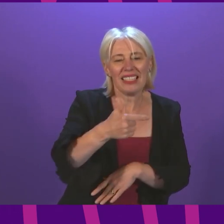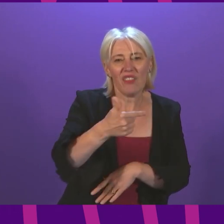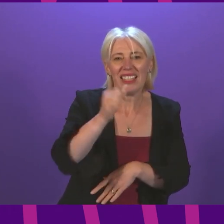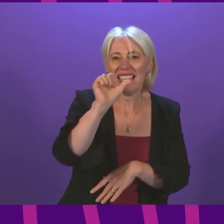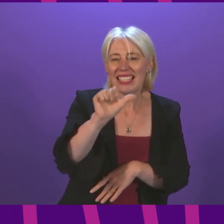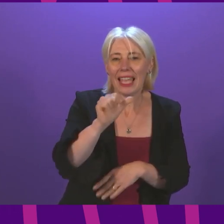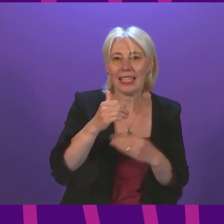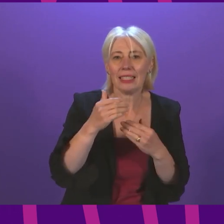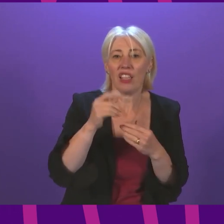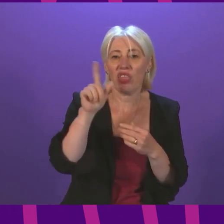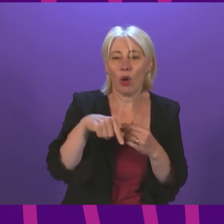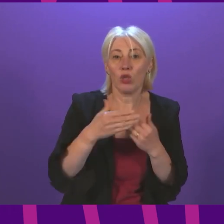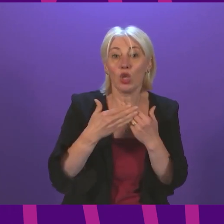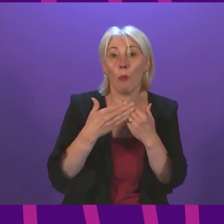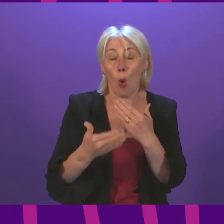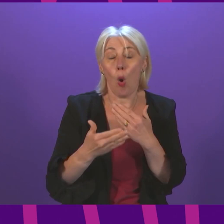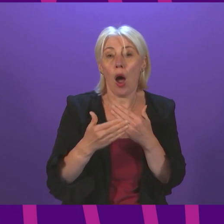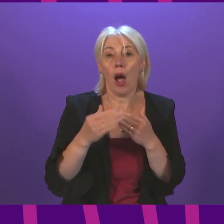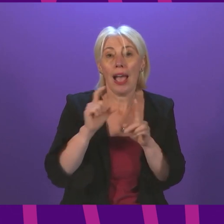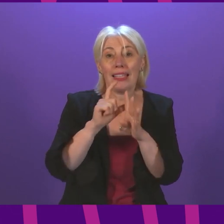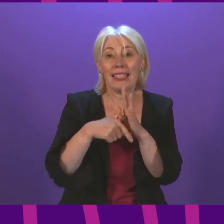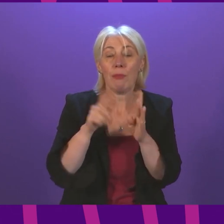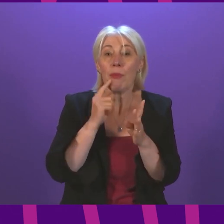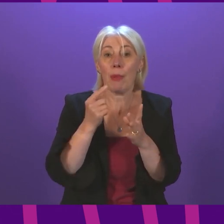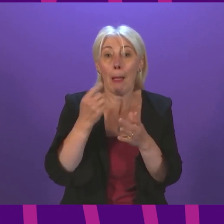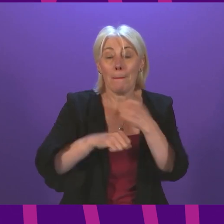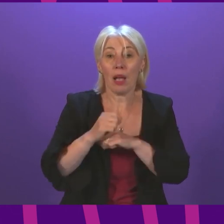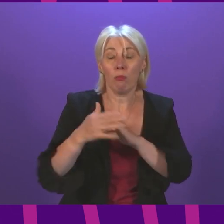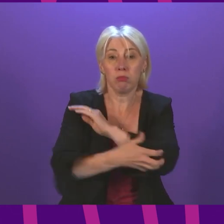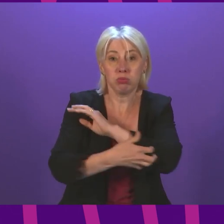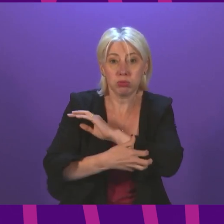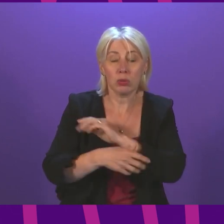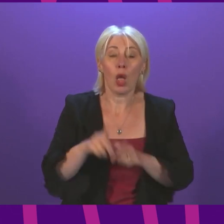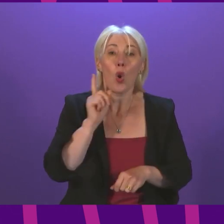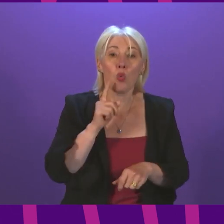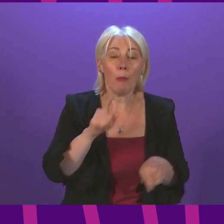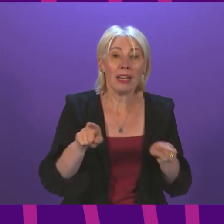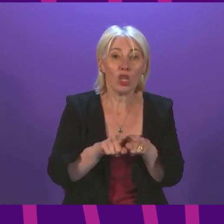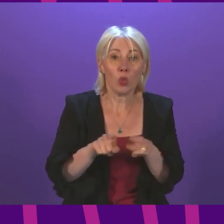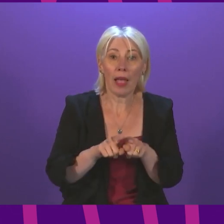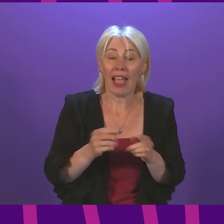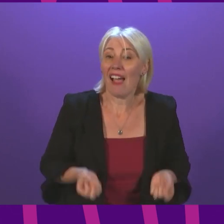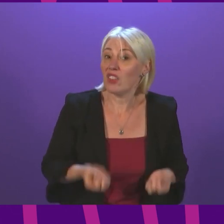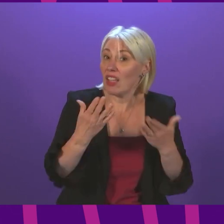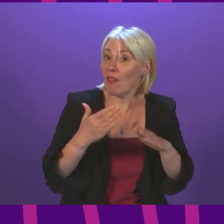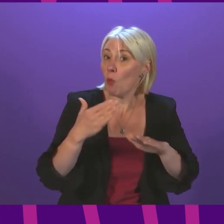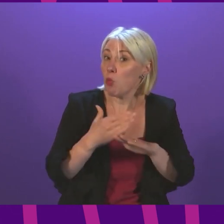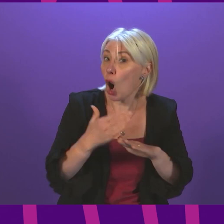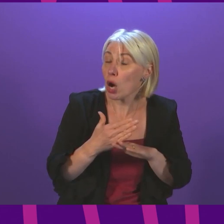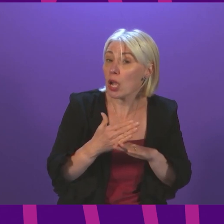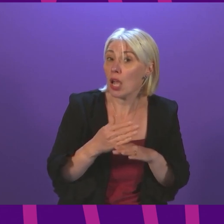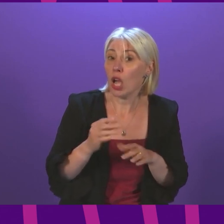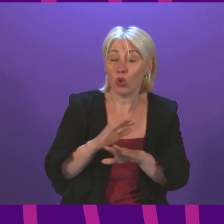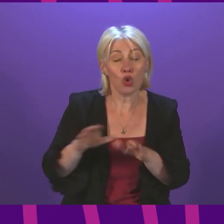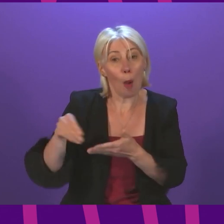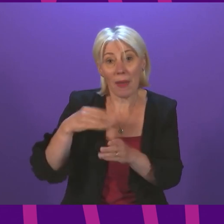more disabled people have become unemployed as a result of the pandemic? Women are more likely to have had to give up paid work to carry out unpaid work. And